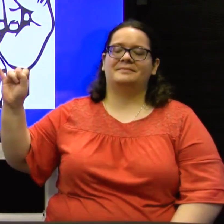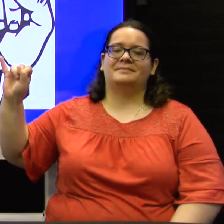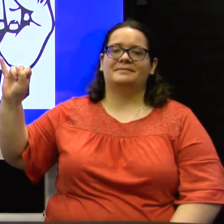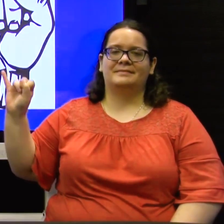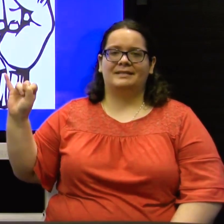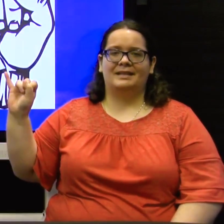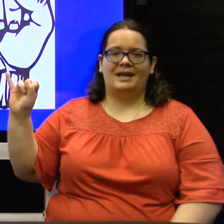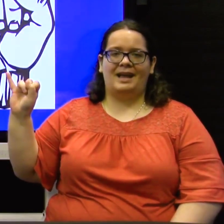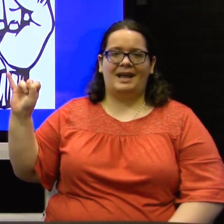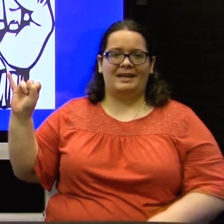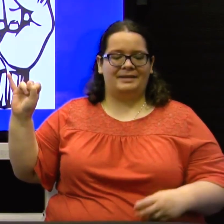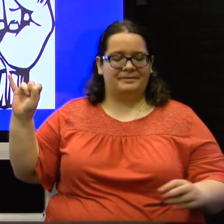Idea. I.